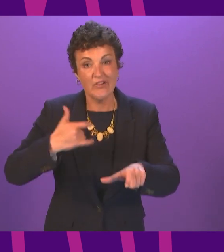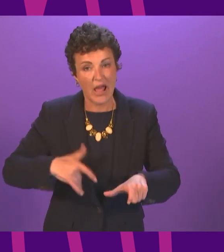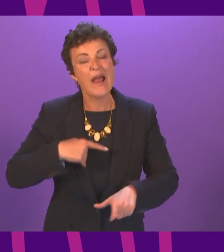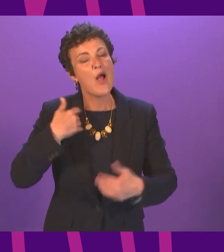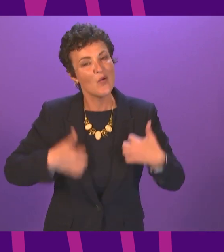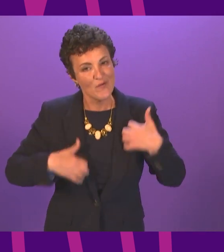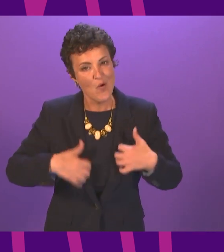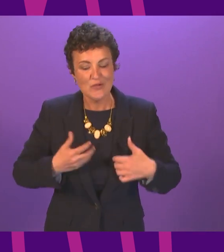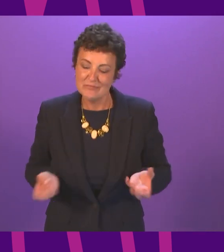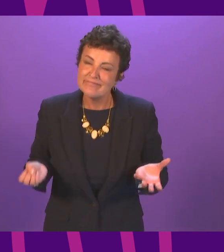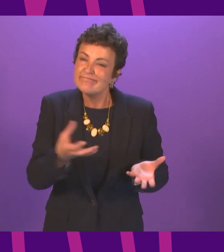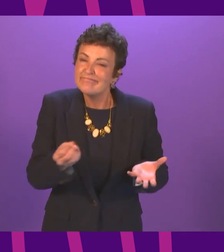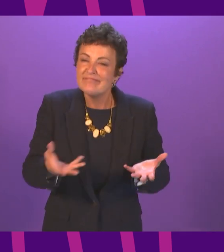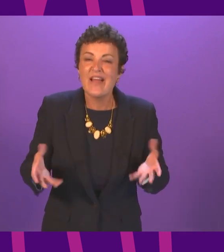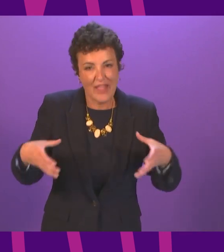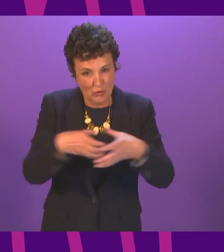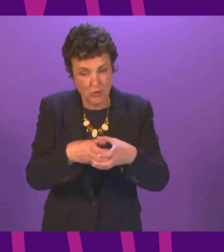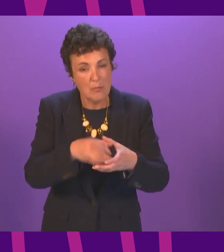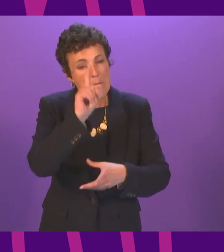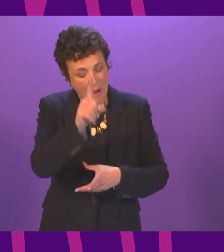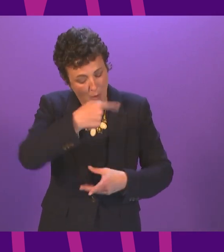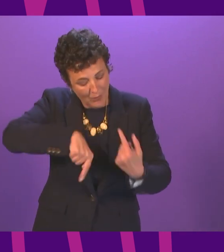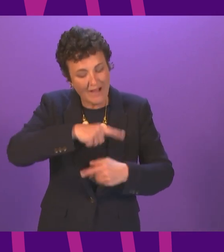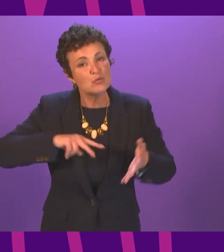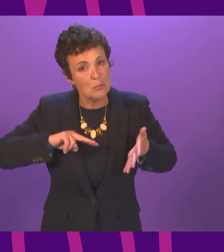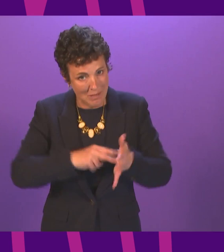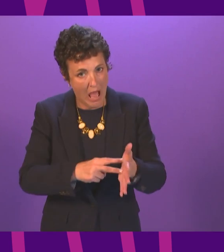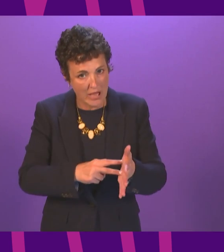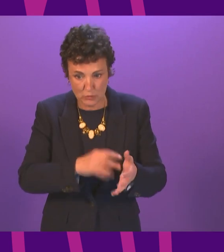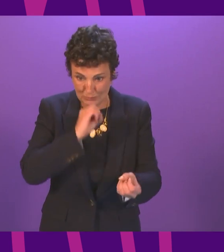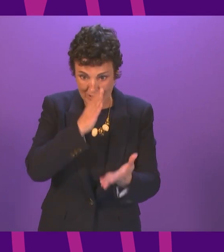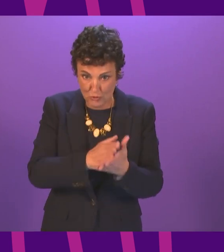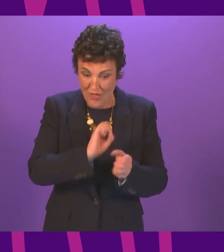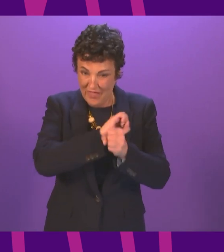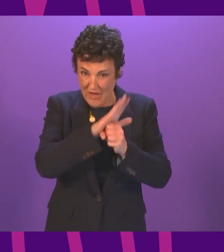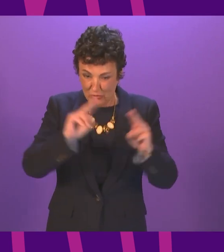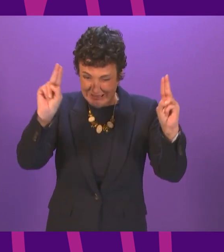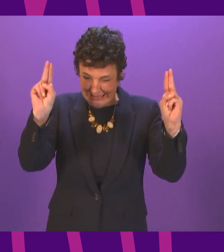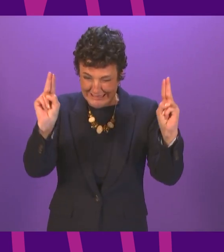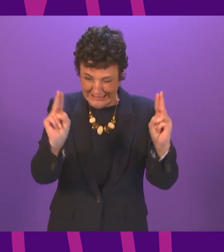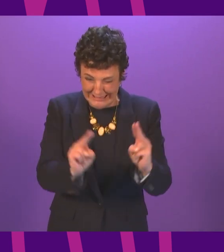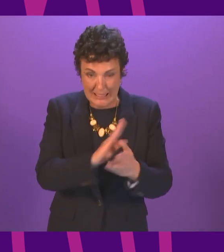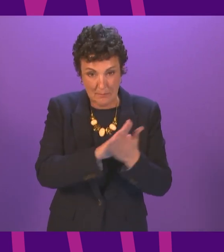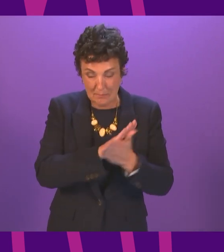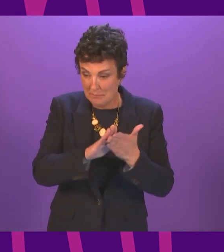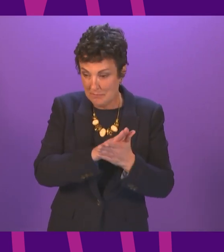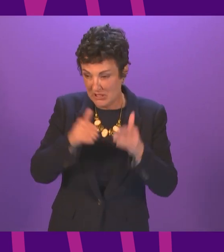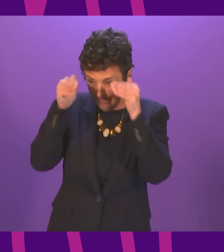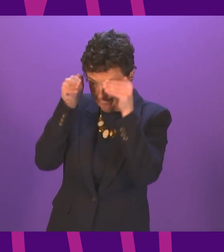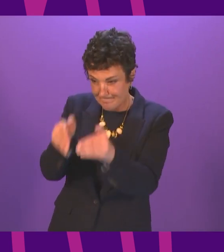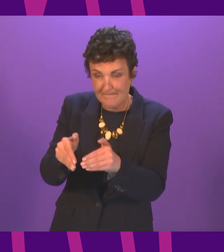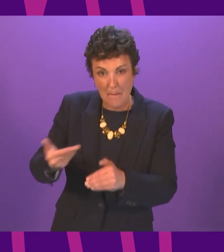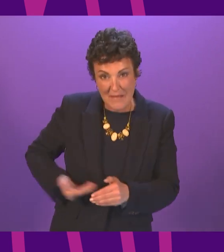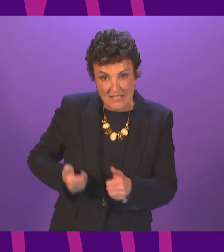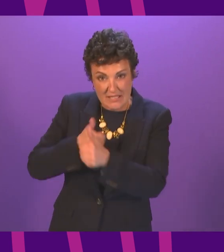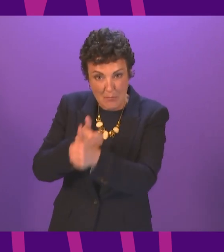a contribution to that group but we need to plan for the continued suppression of the virus that means targeted business support that means